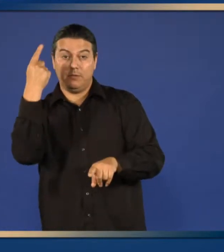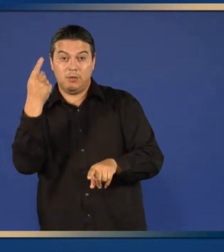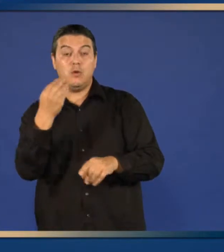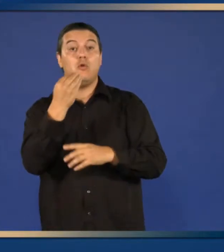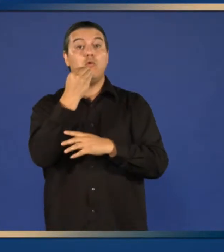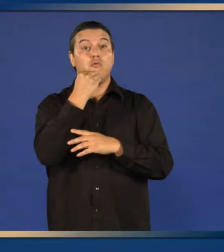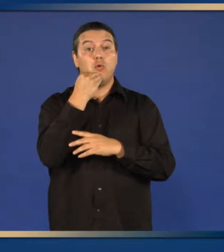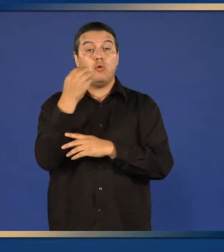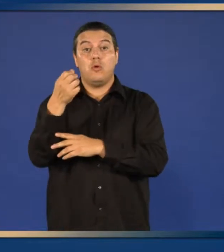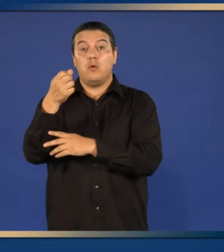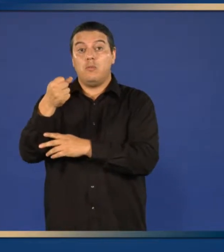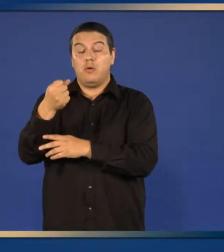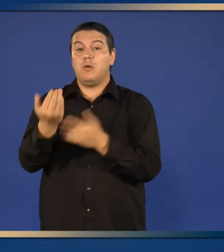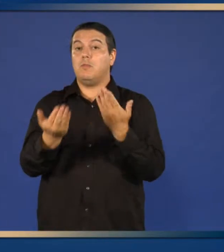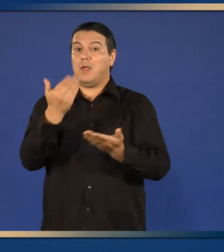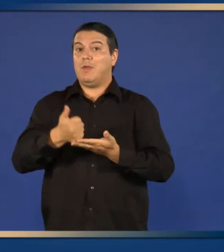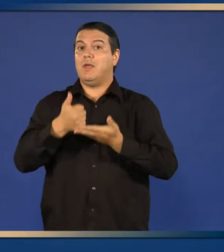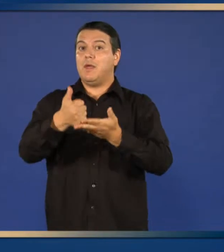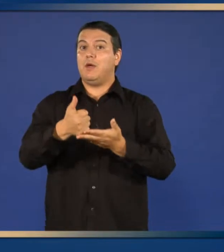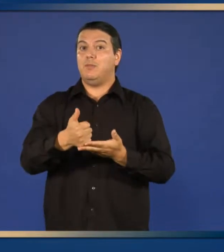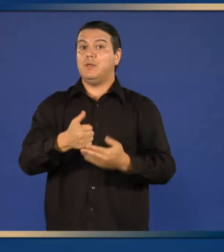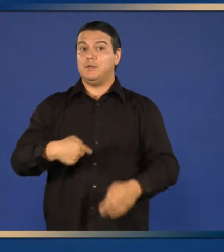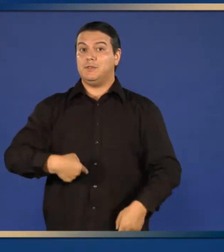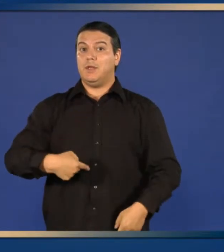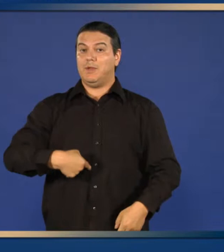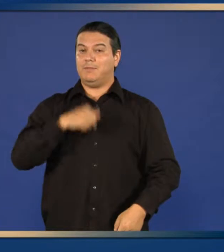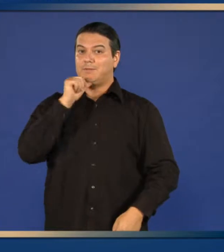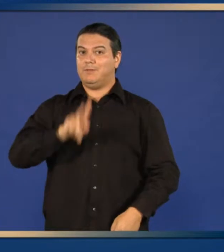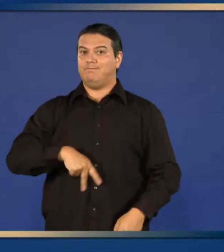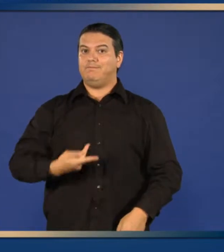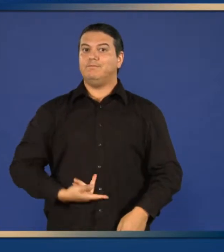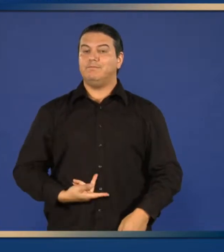milk may help you avoid upset stomach.